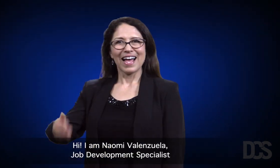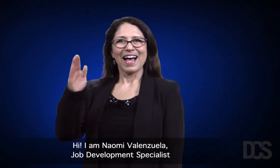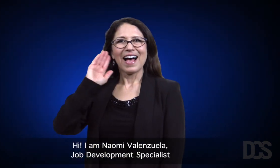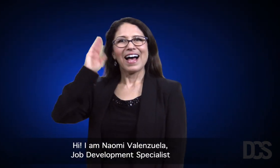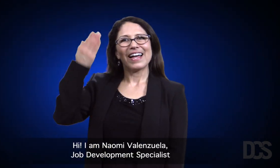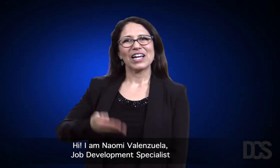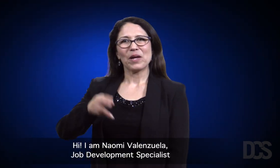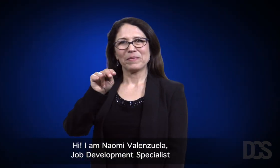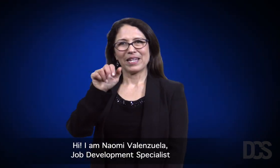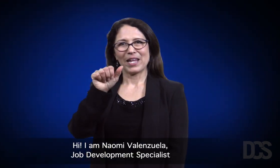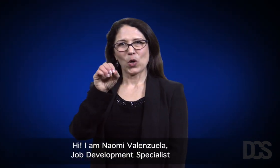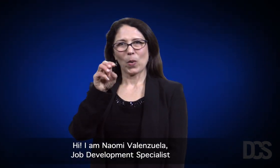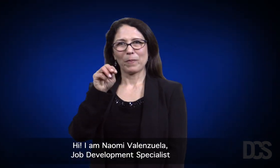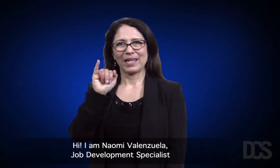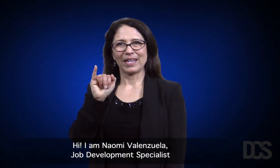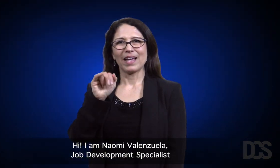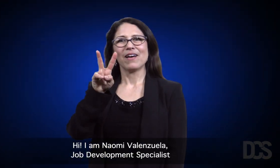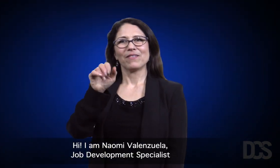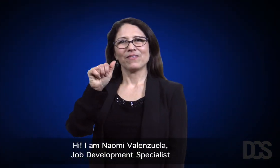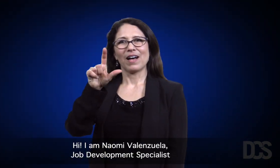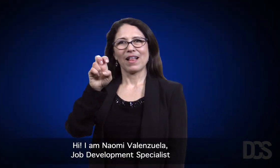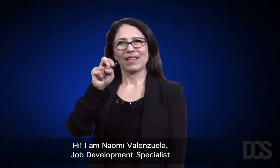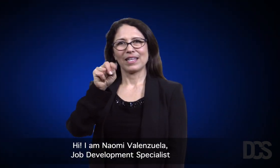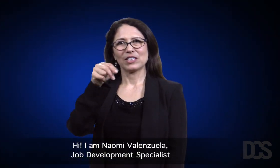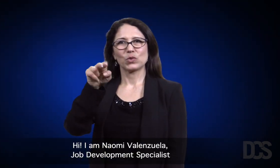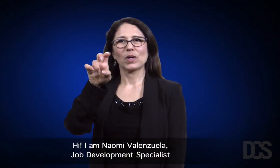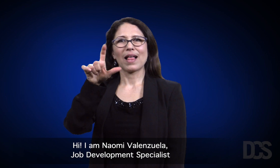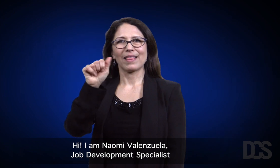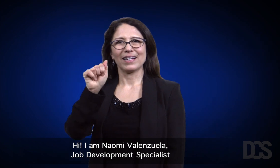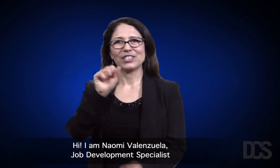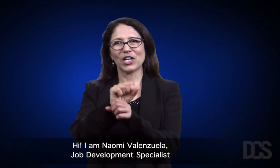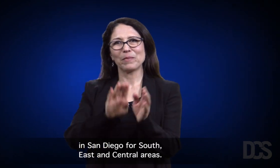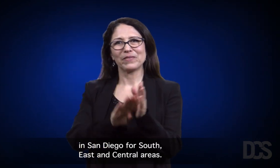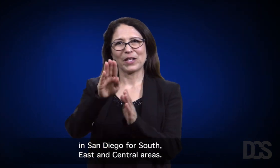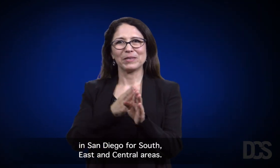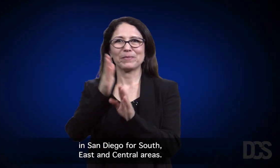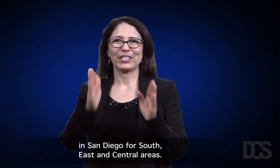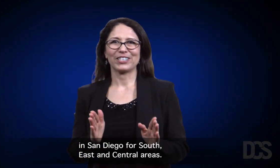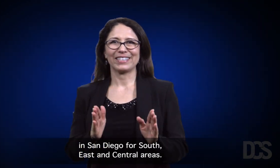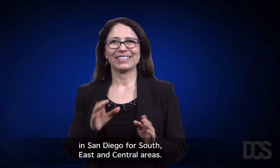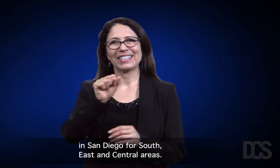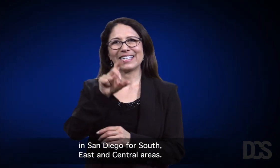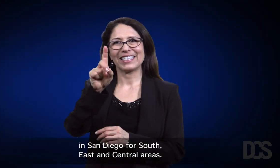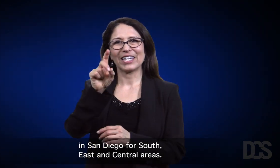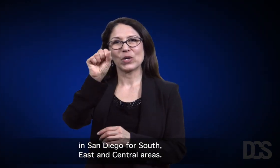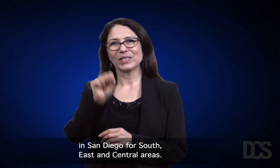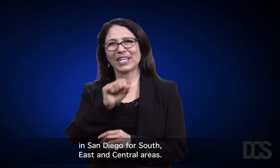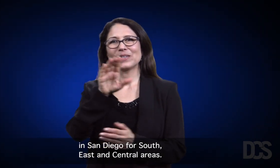Hi, I'm Naomi Valenzuela, Job Development Specialist serving San Diego, South, East,